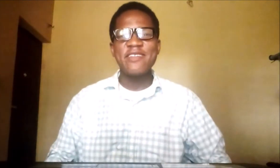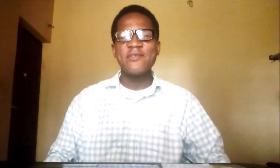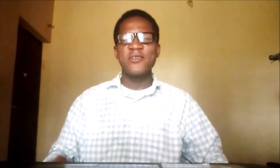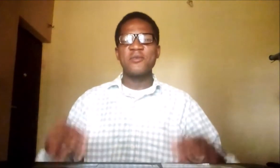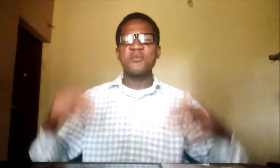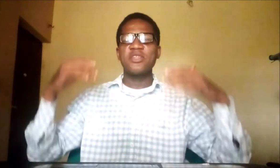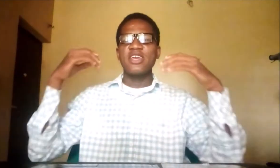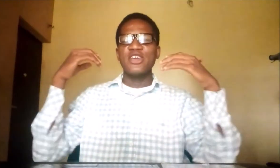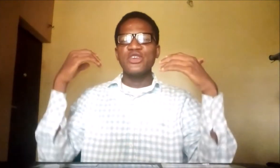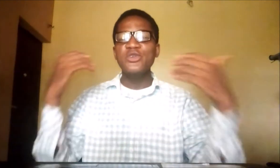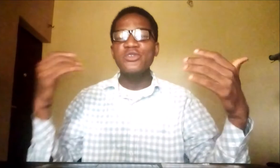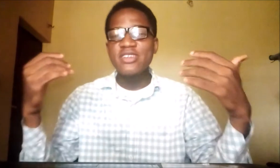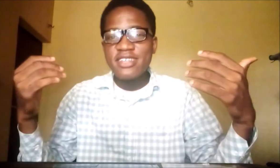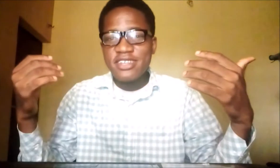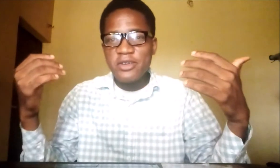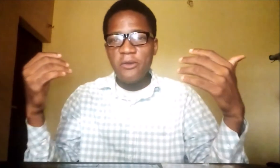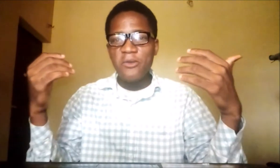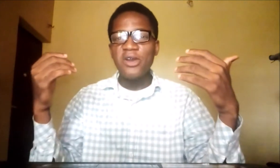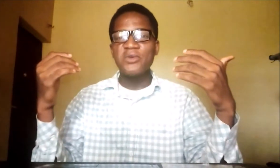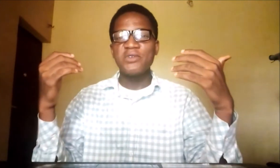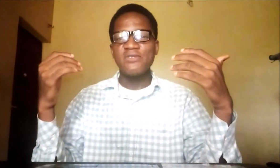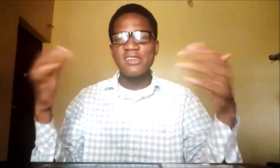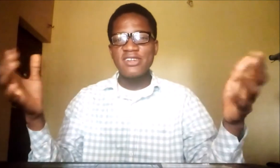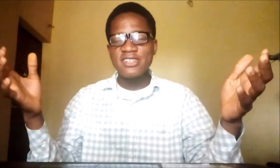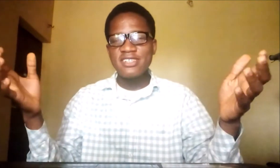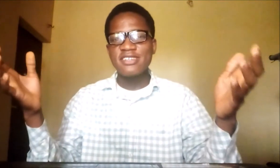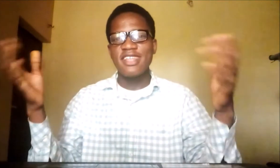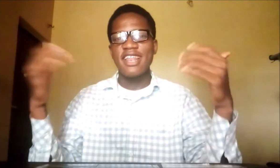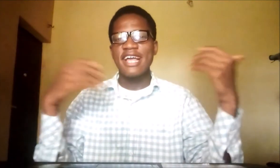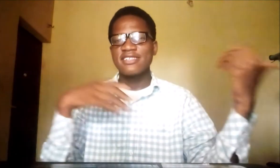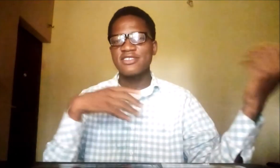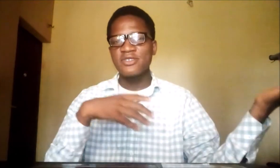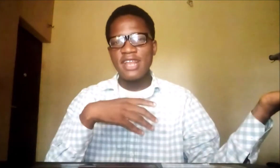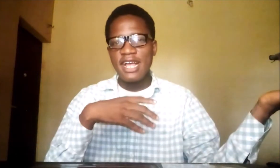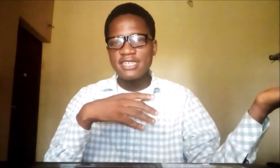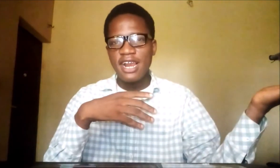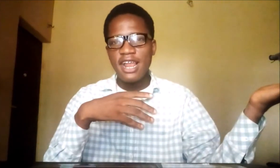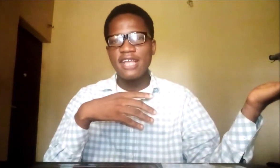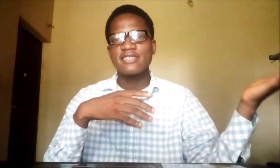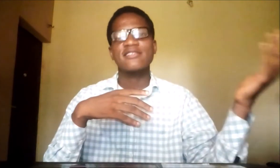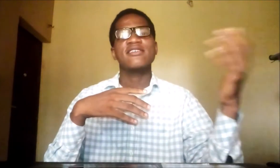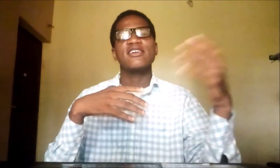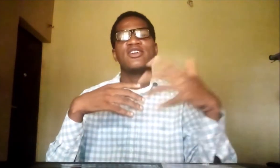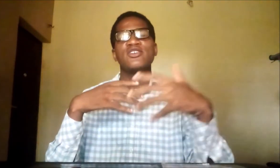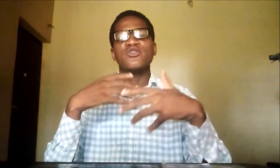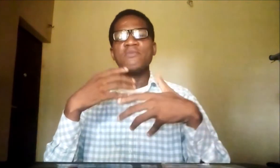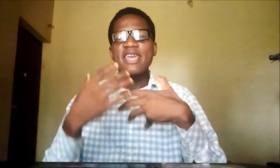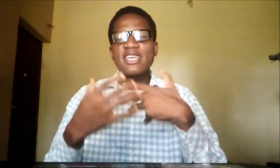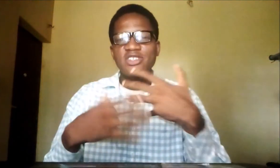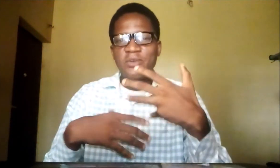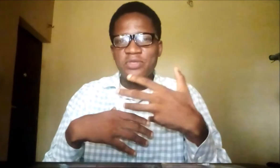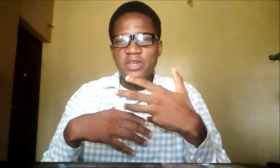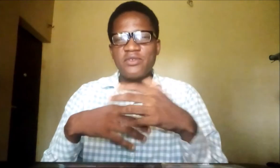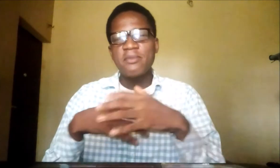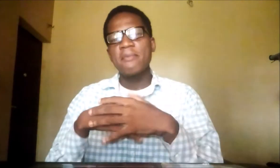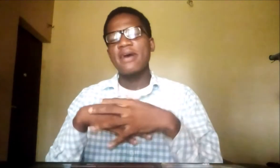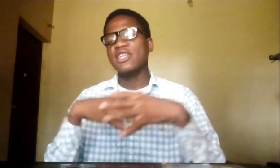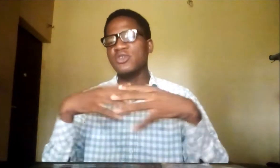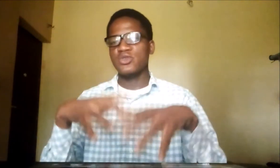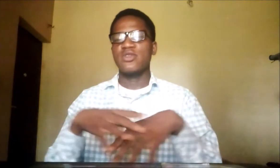from using what we've learned during the last class to make something. Remember I told you